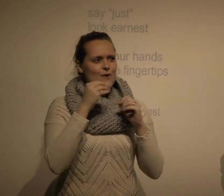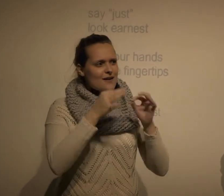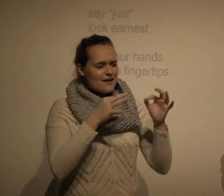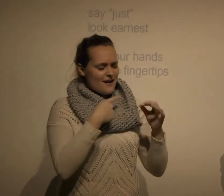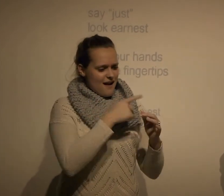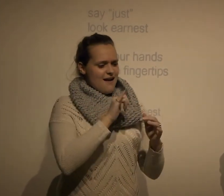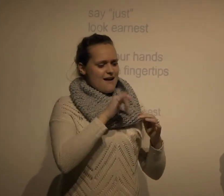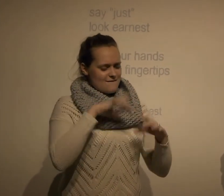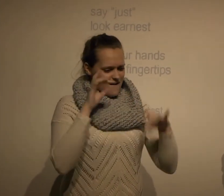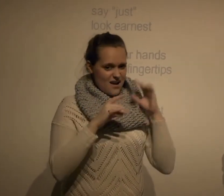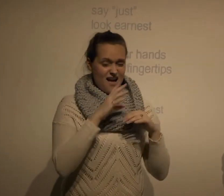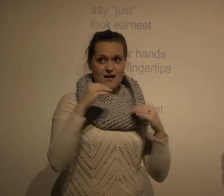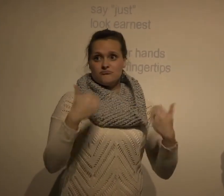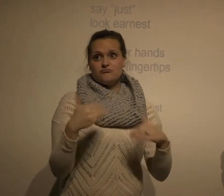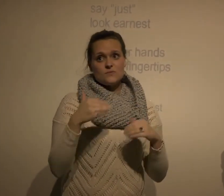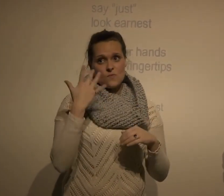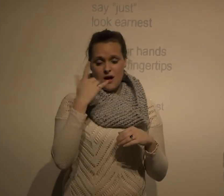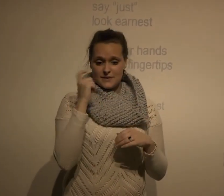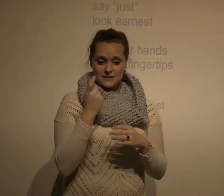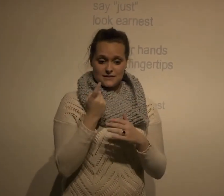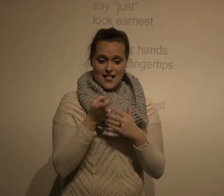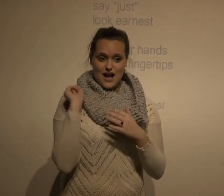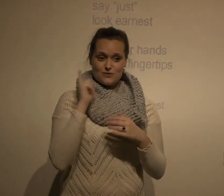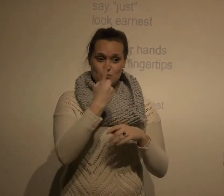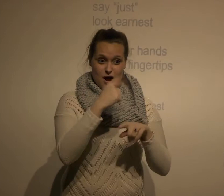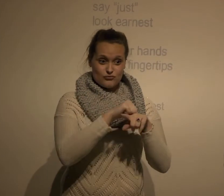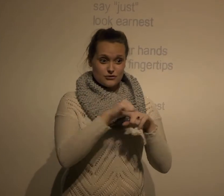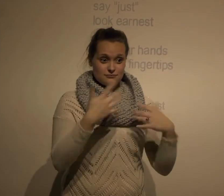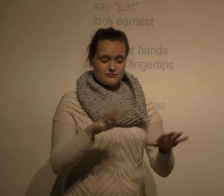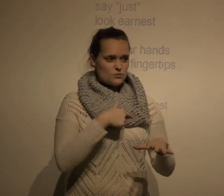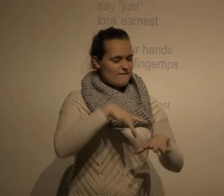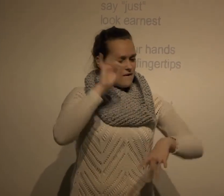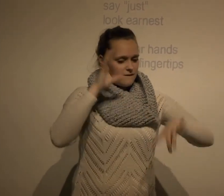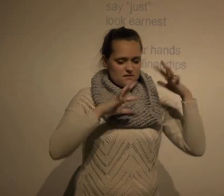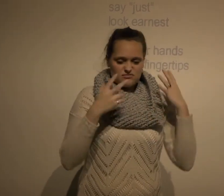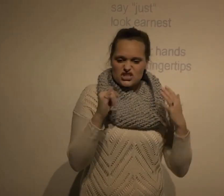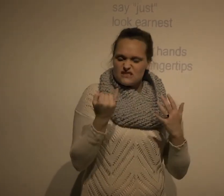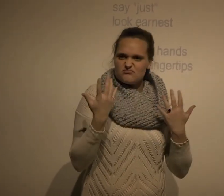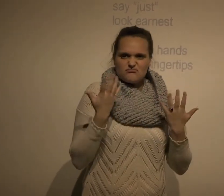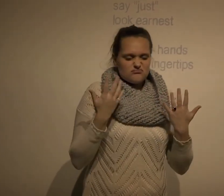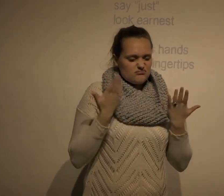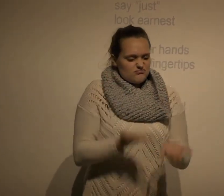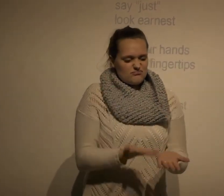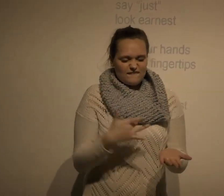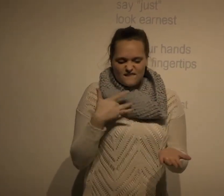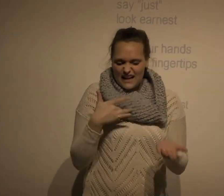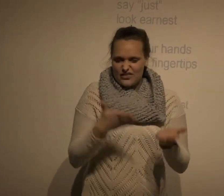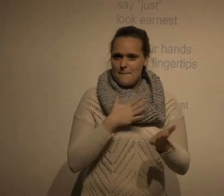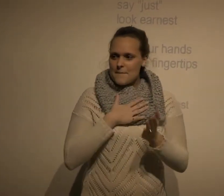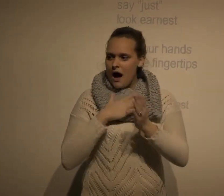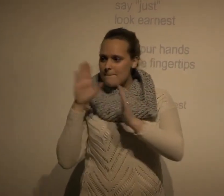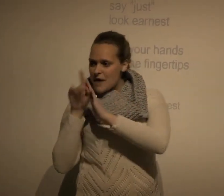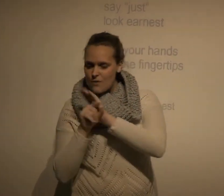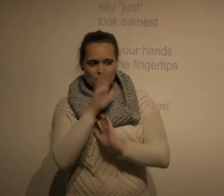it's not just a sign the facial expression shows more than that needs to be incorporated